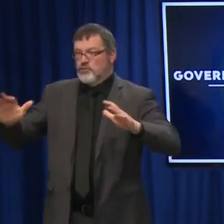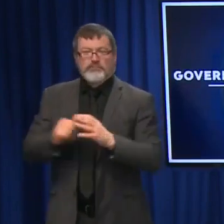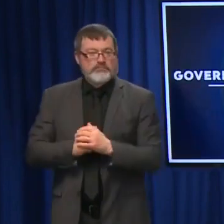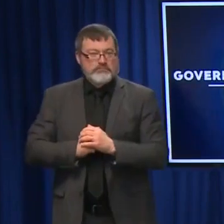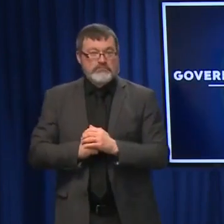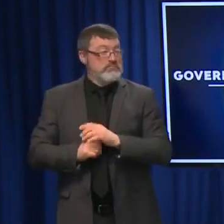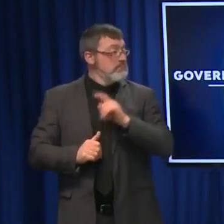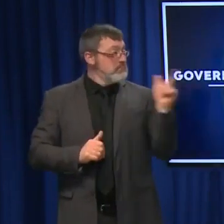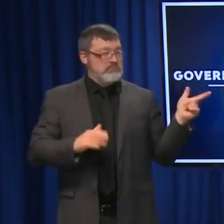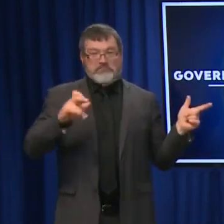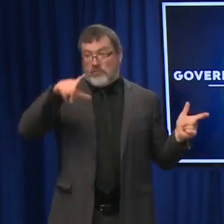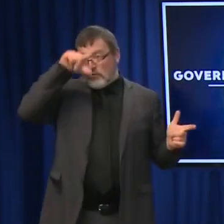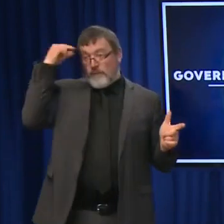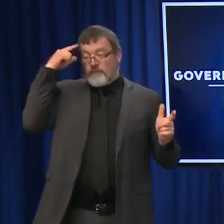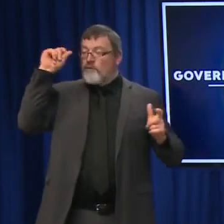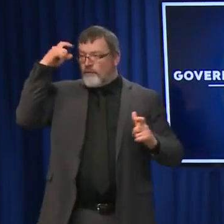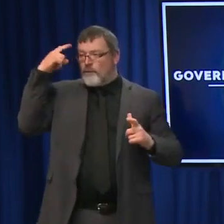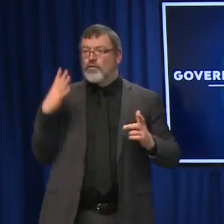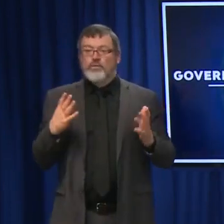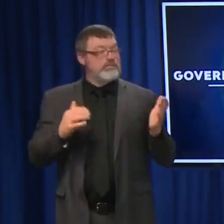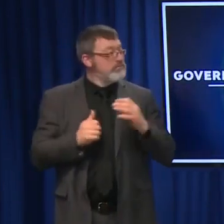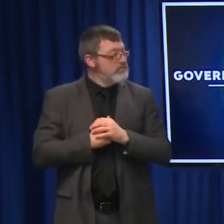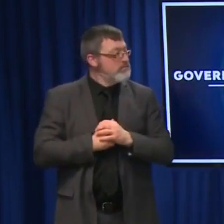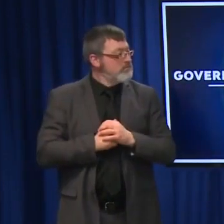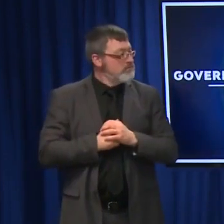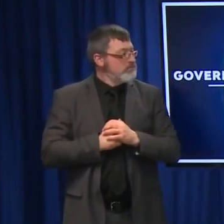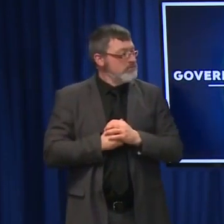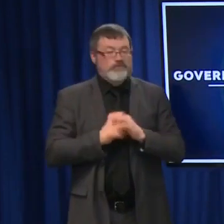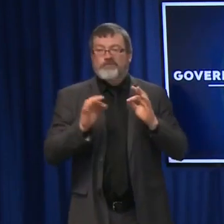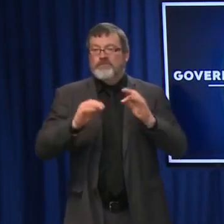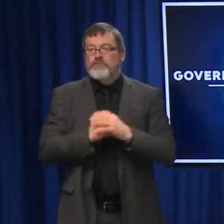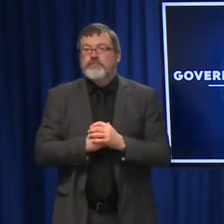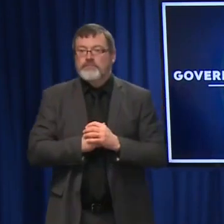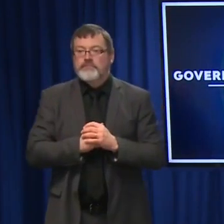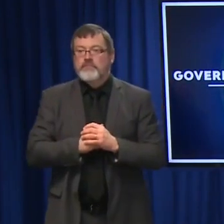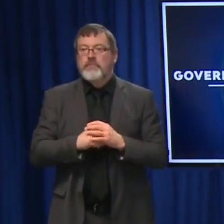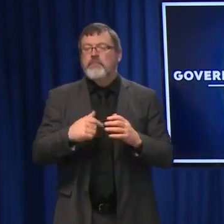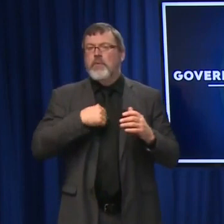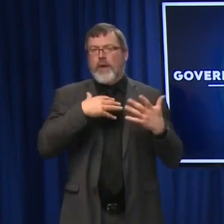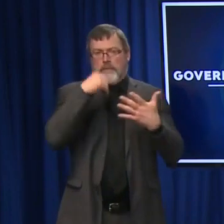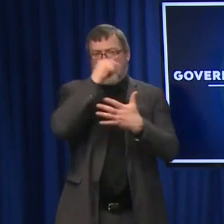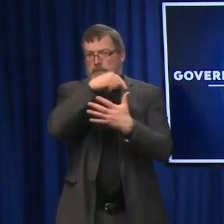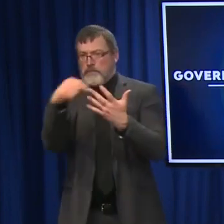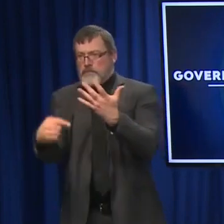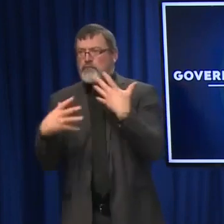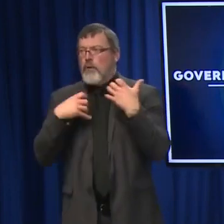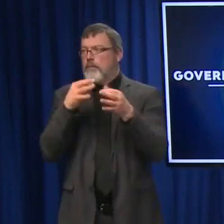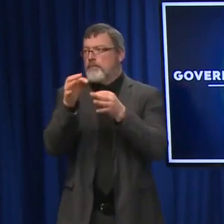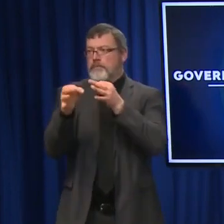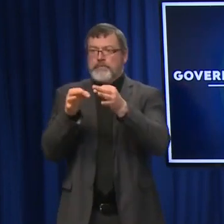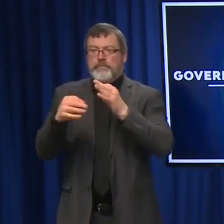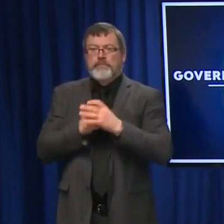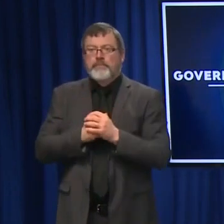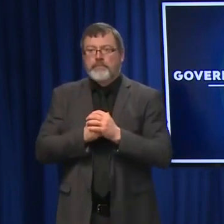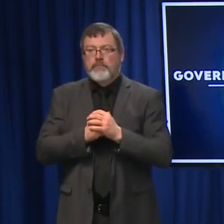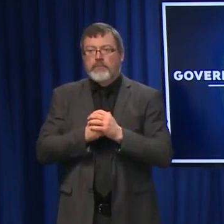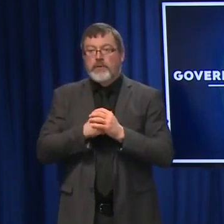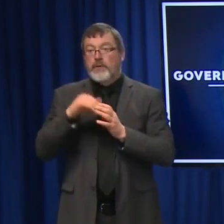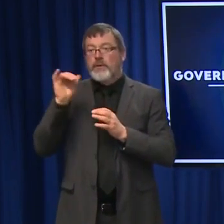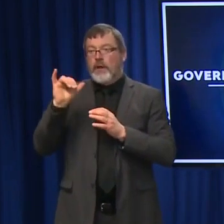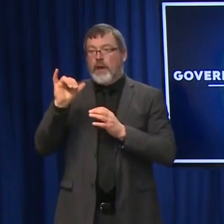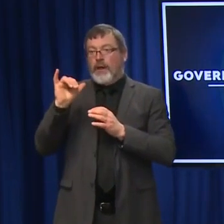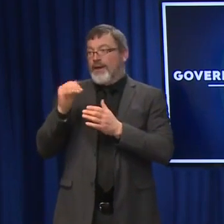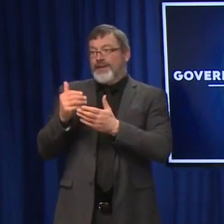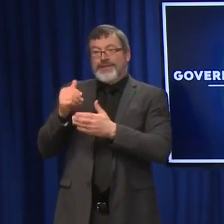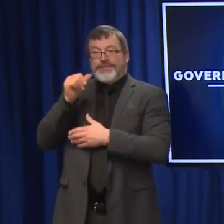Great. Thank you, Commissioner. Thank you, Dr. Chan. A few different things to talk about, specifically about some of what we heard yesterday from the White House and the